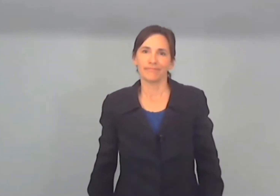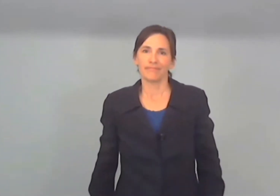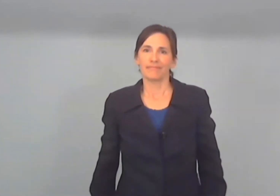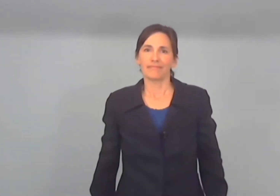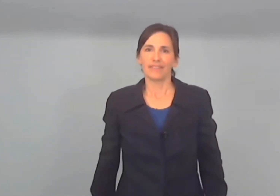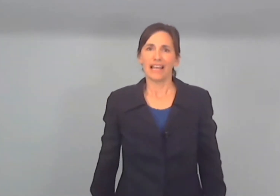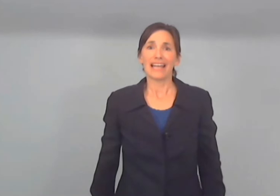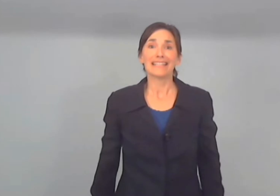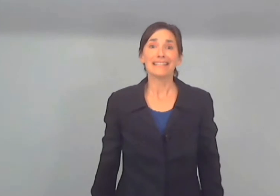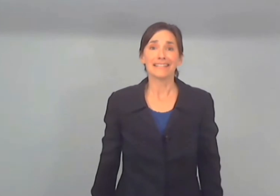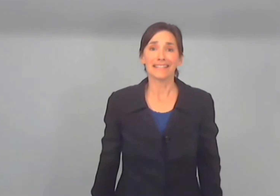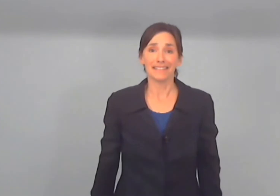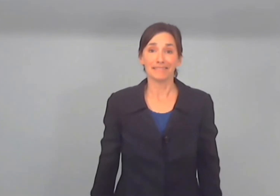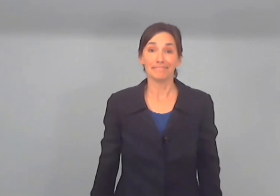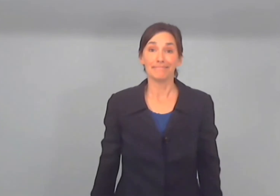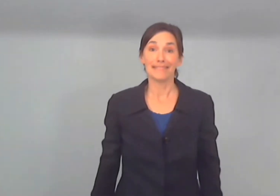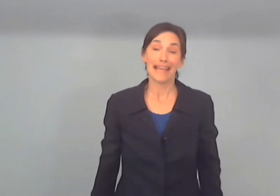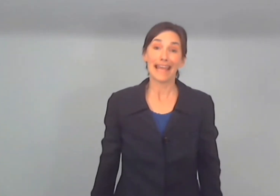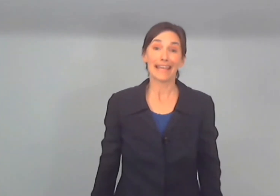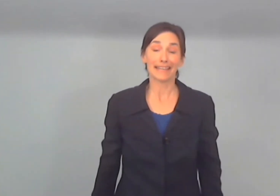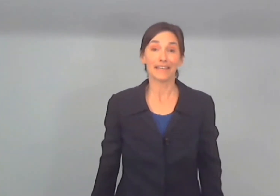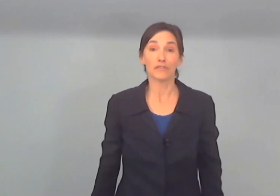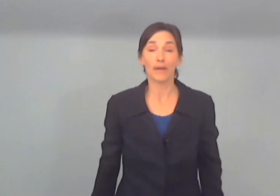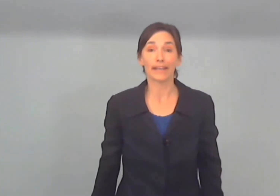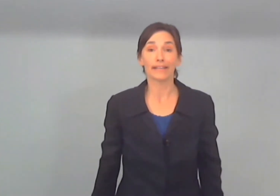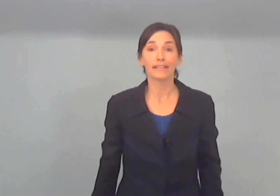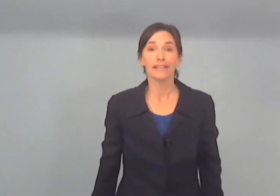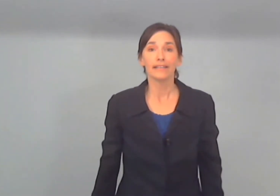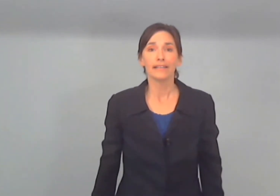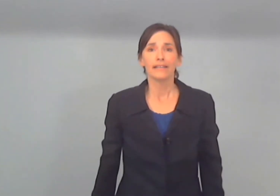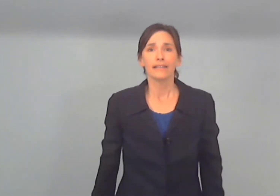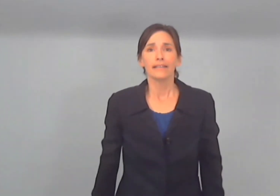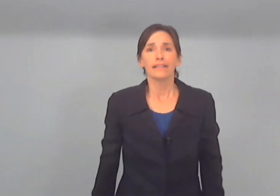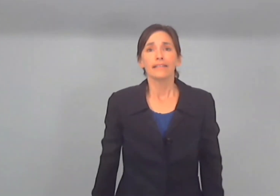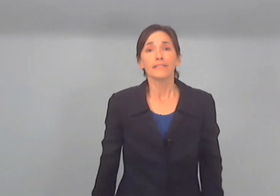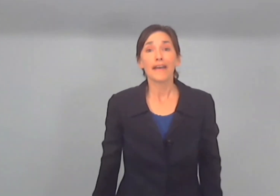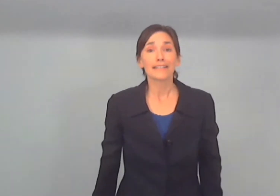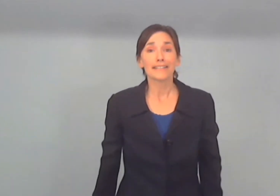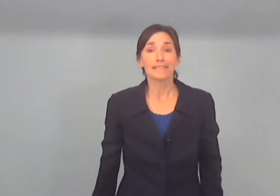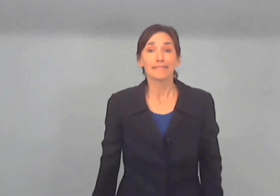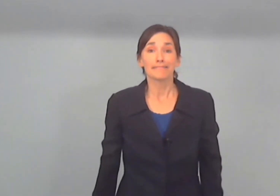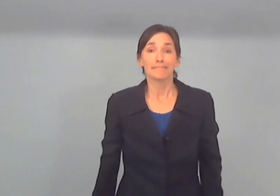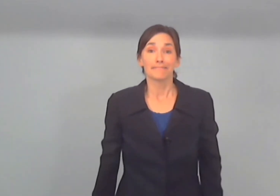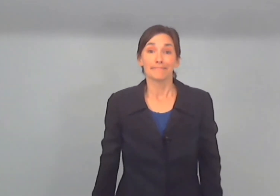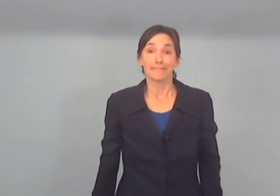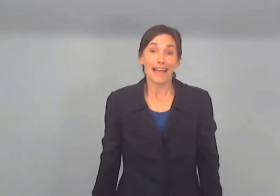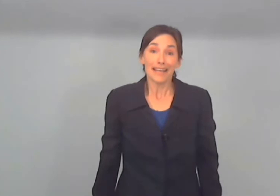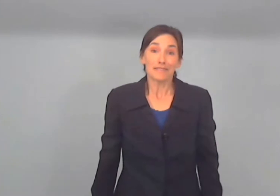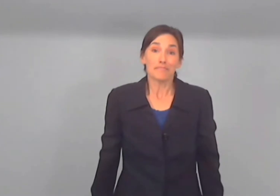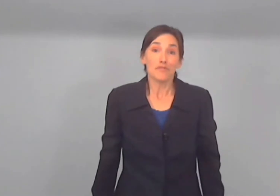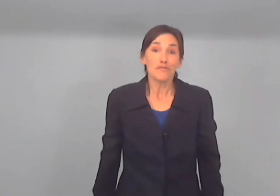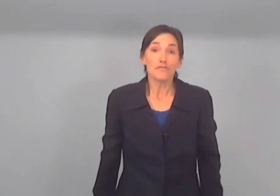I didn't take it away in fact I didn't move